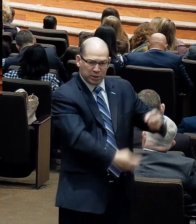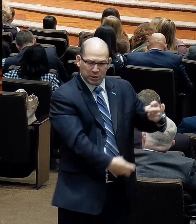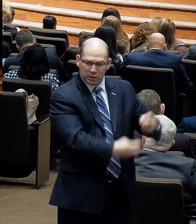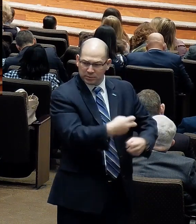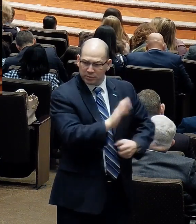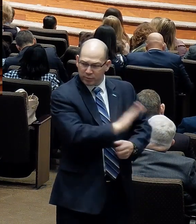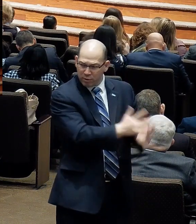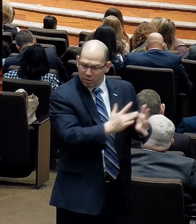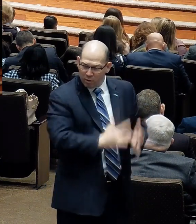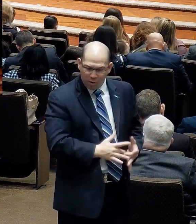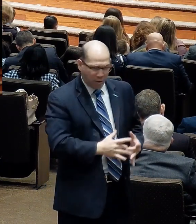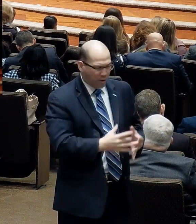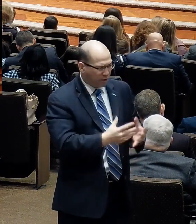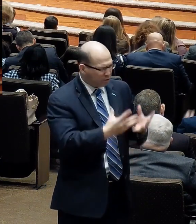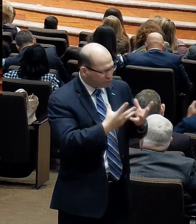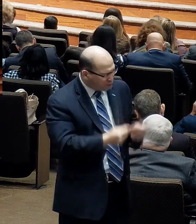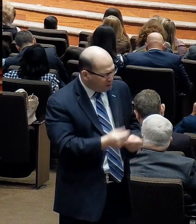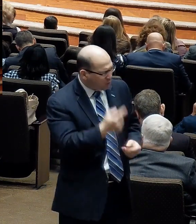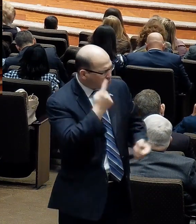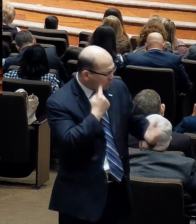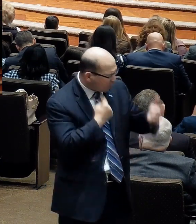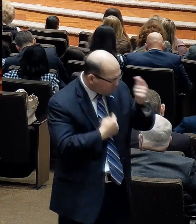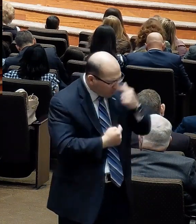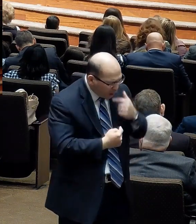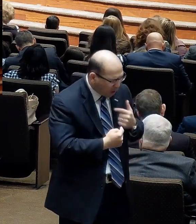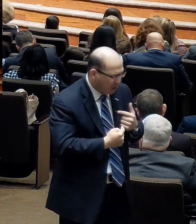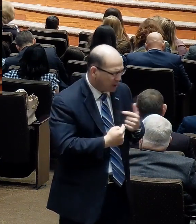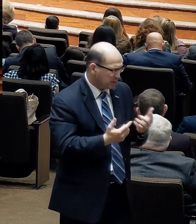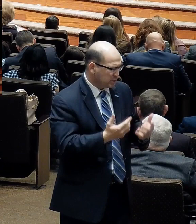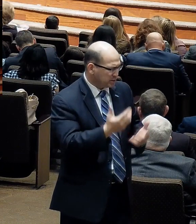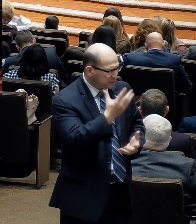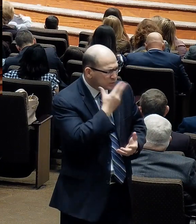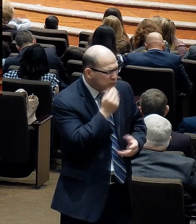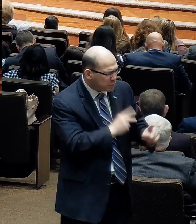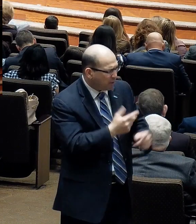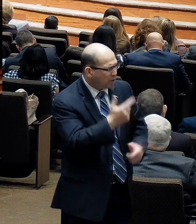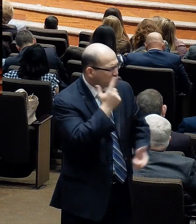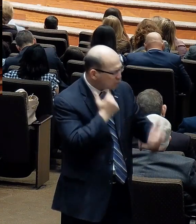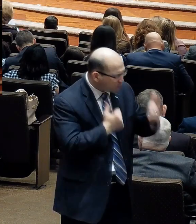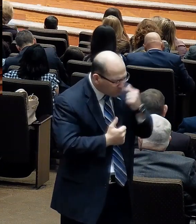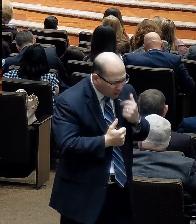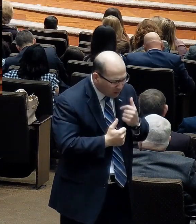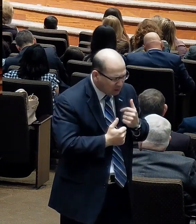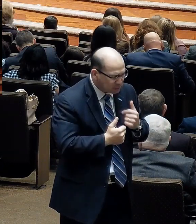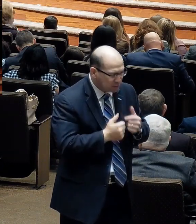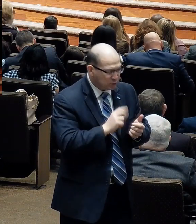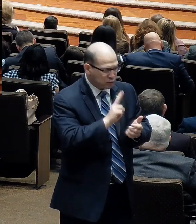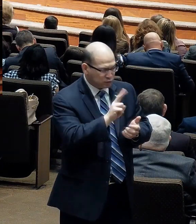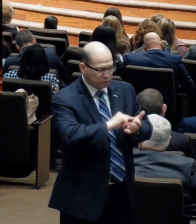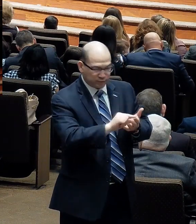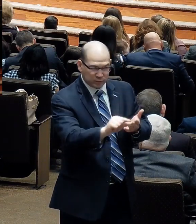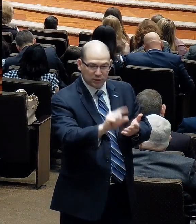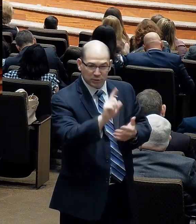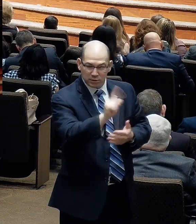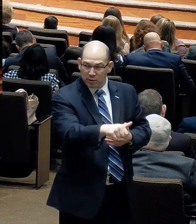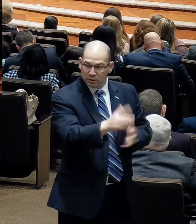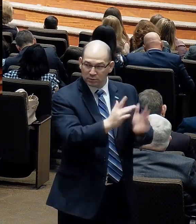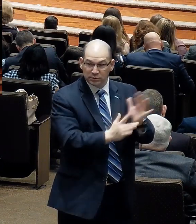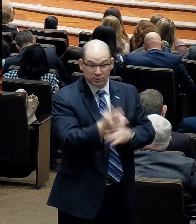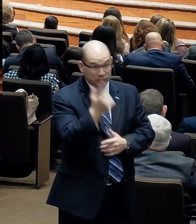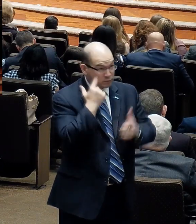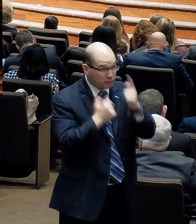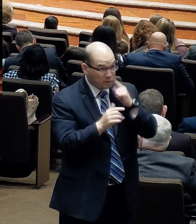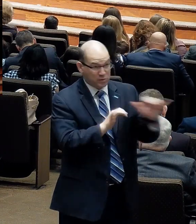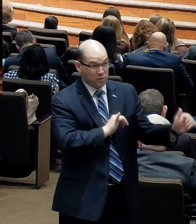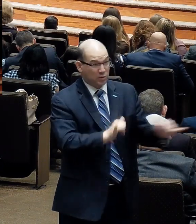weeping. Mary and Martha are weeping. The Jews around them are weeping. By the way, we see two verses later, Jesus is weeping. Trials have